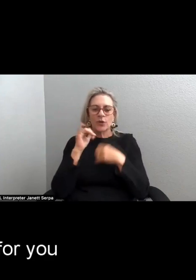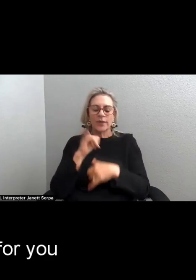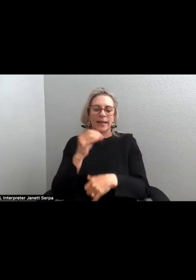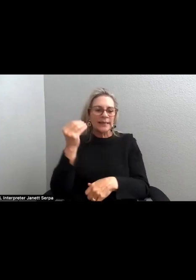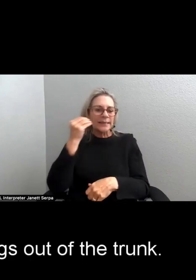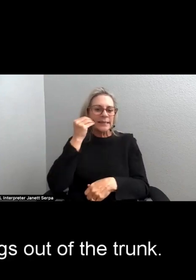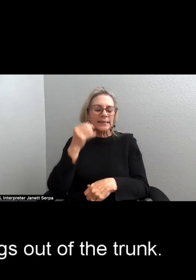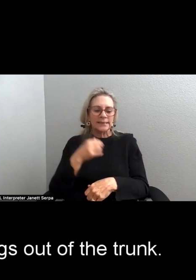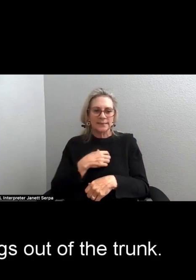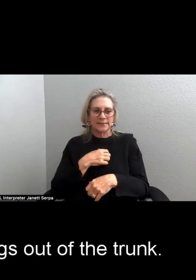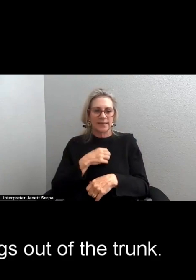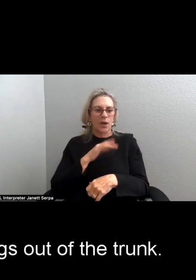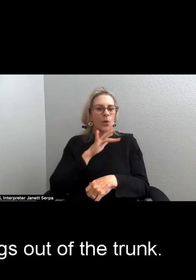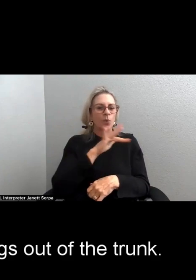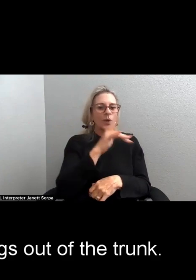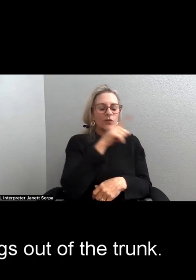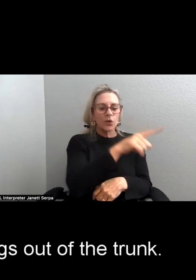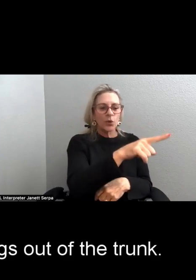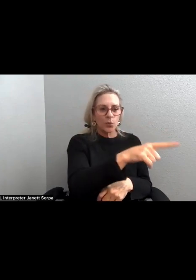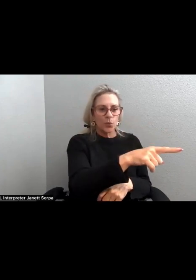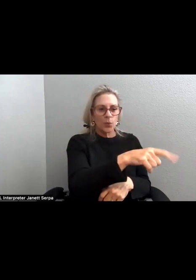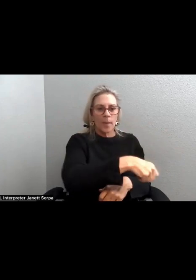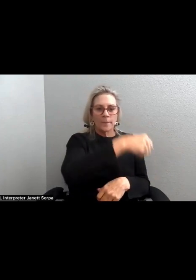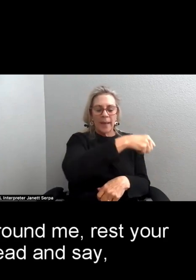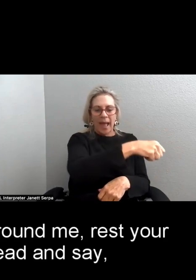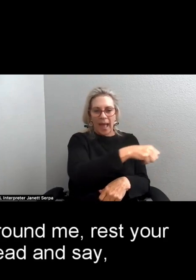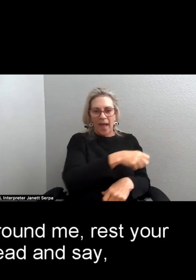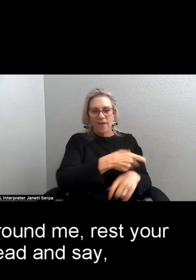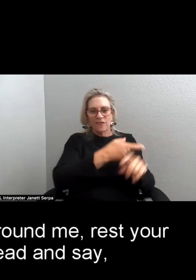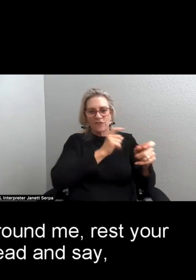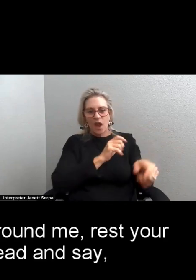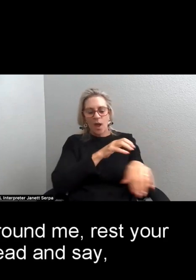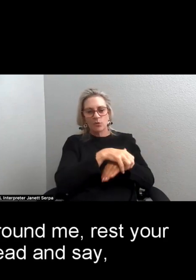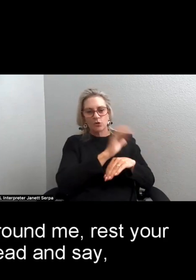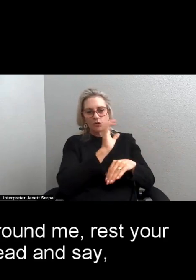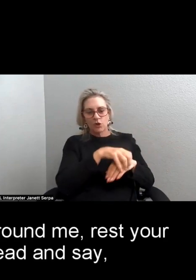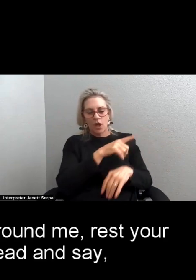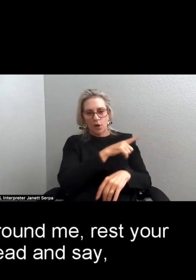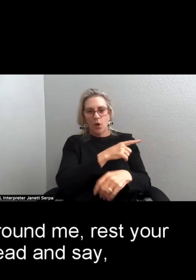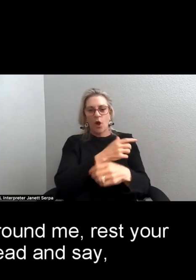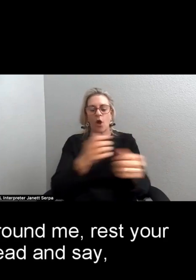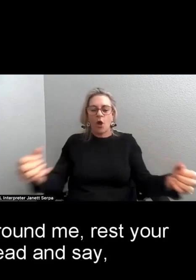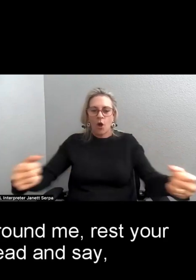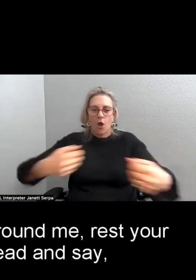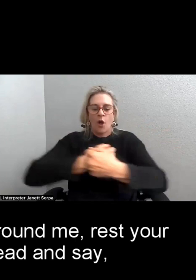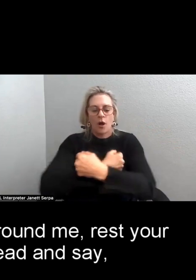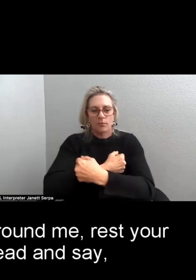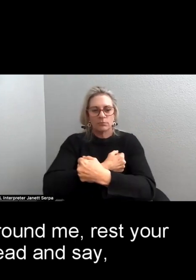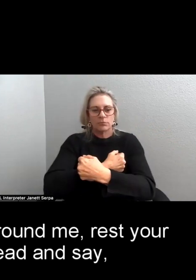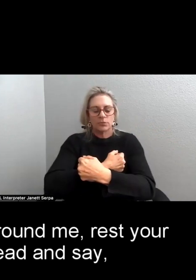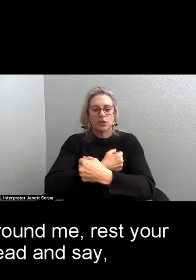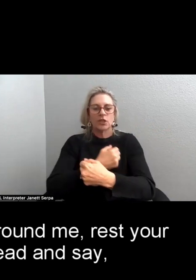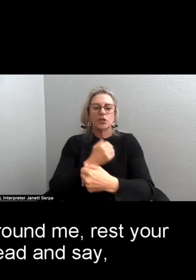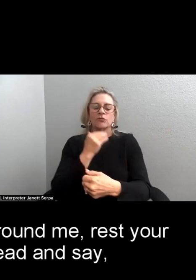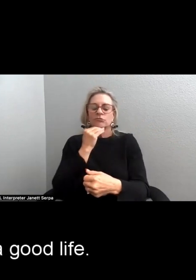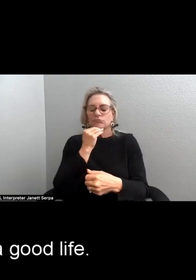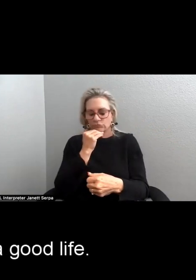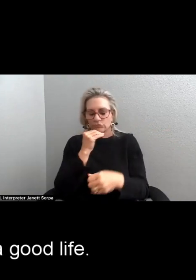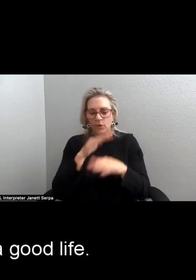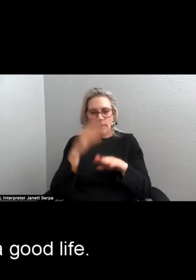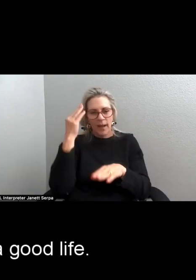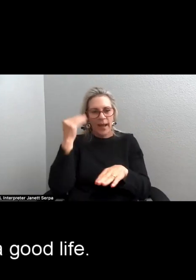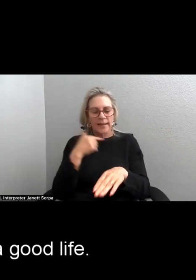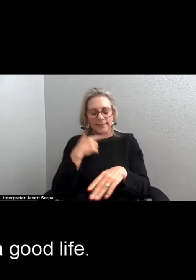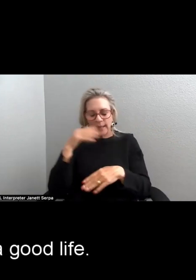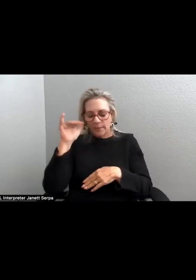reach for you after you get my bags out of the trunk. You put your arms around me, rest your chin on my head and say, bye,